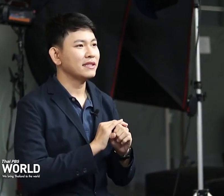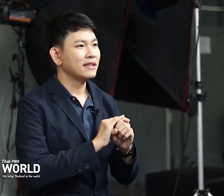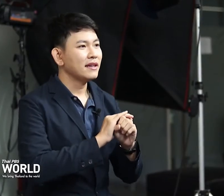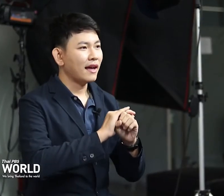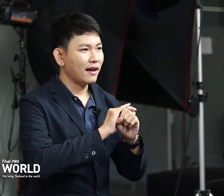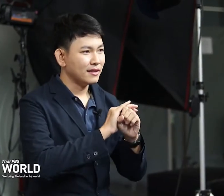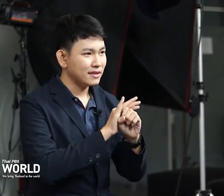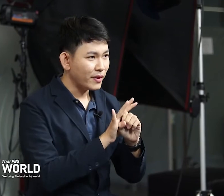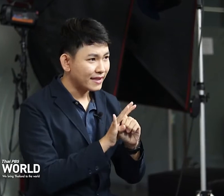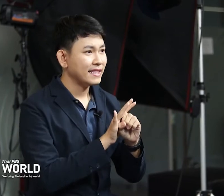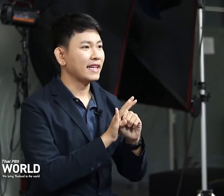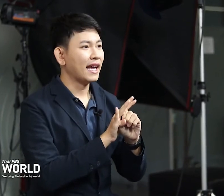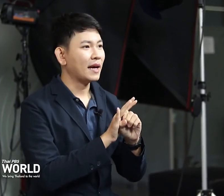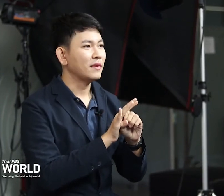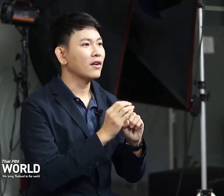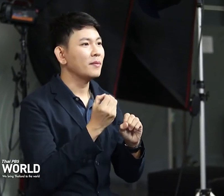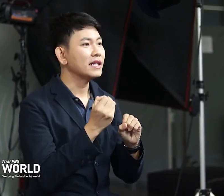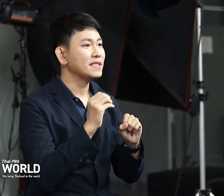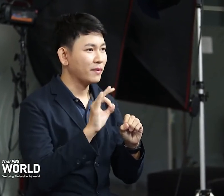So what's the sign language for those terms?